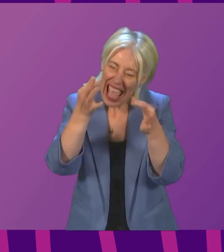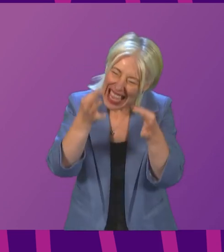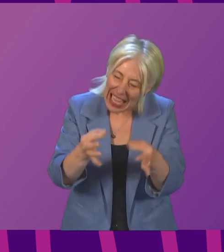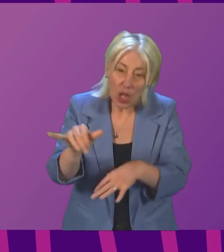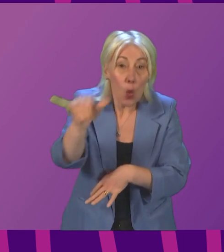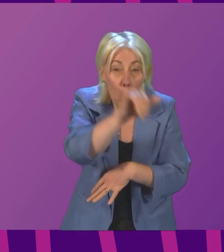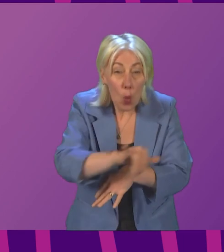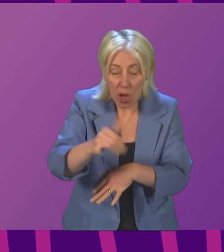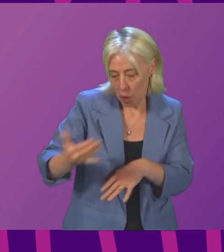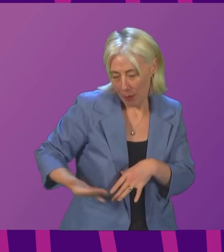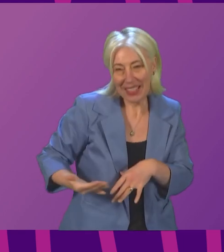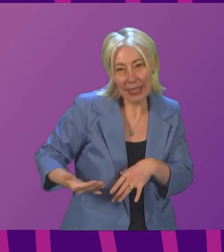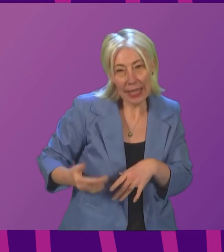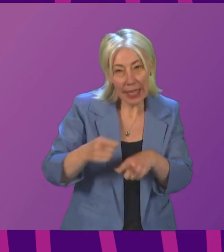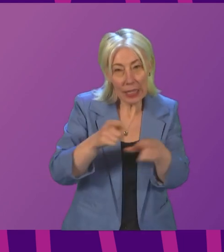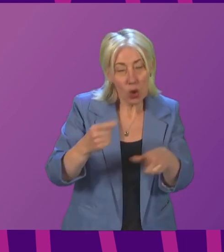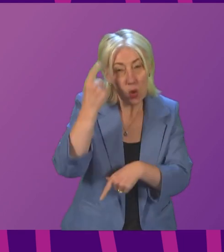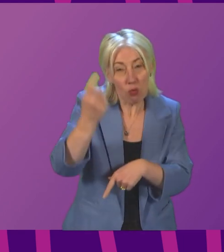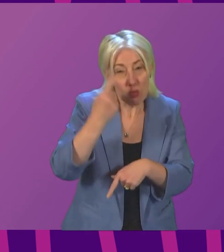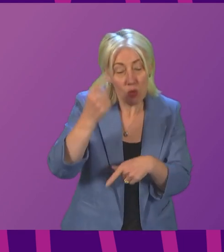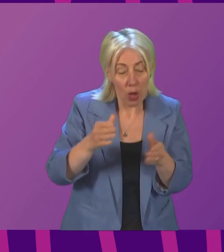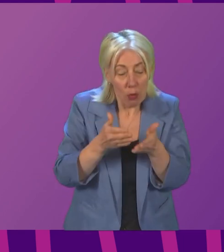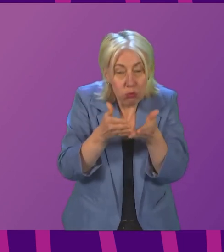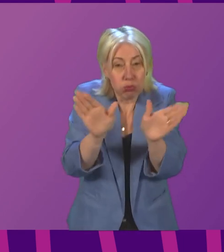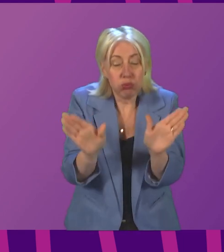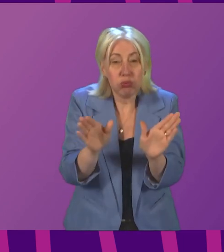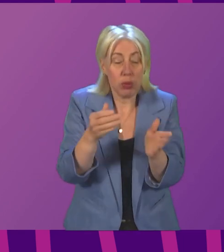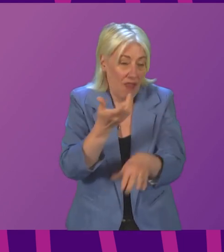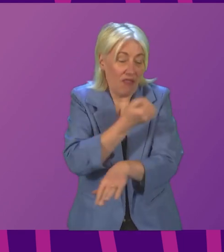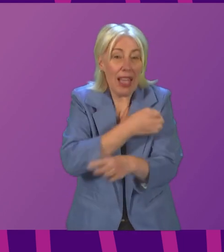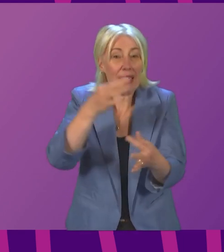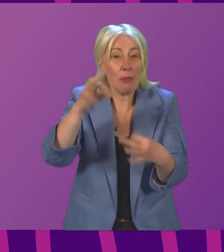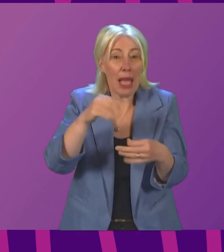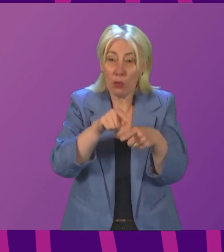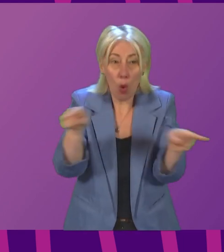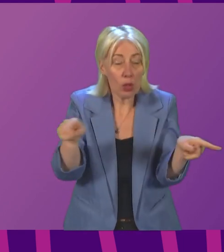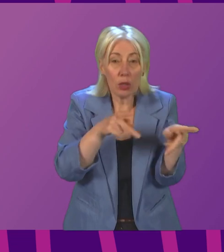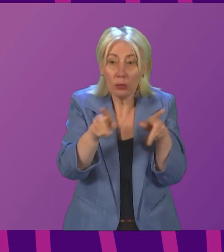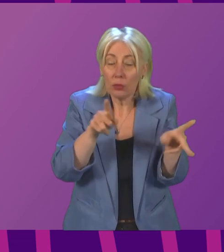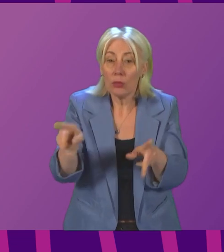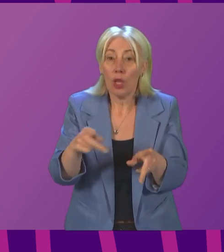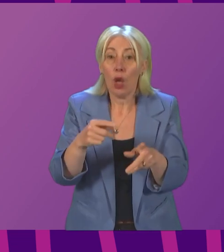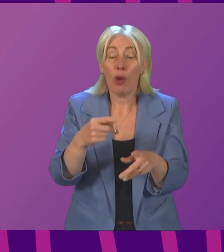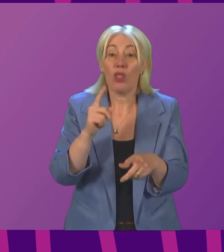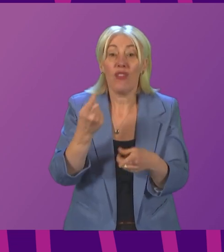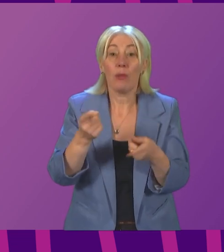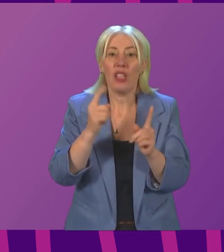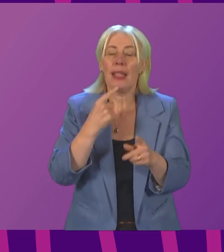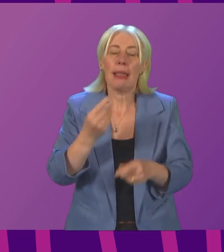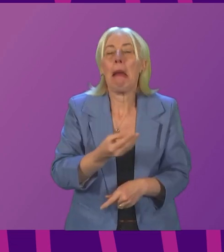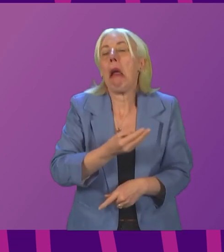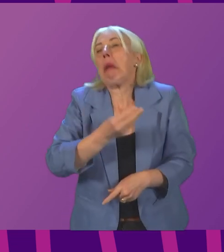businesses are the Government still considering expanding the vaccine passport scheme scheme too, because she mentioned, and I quote, some other